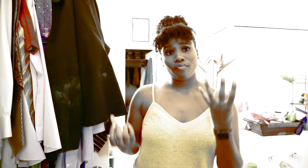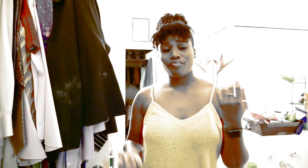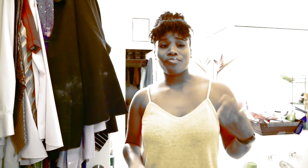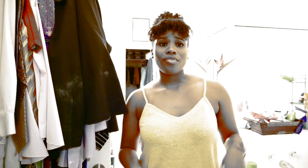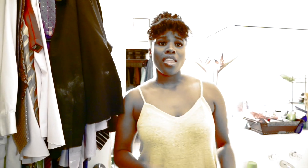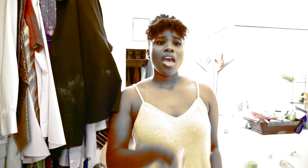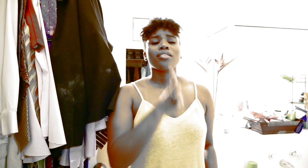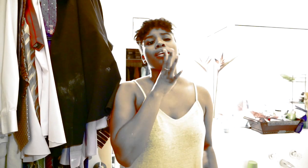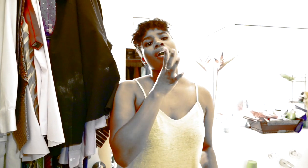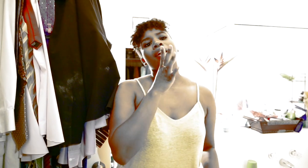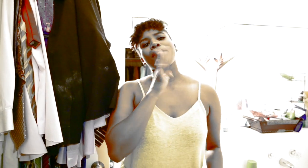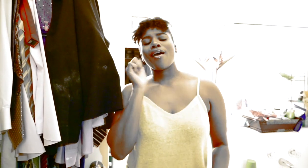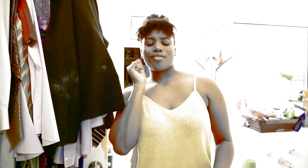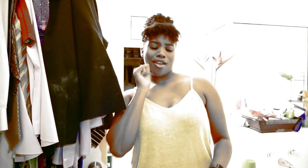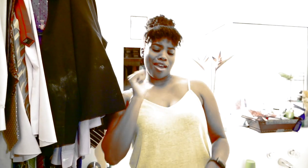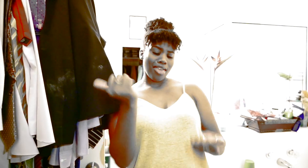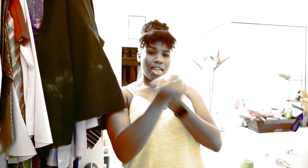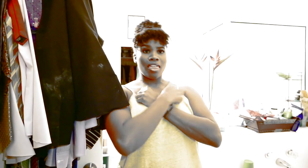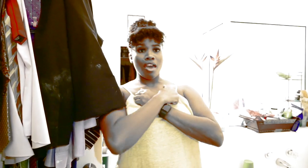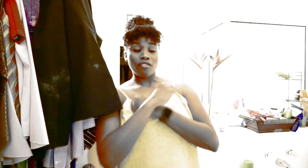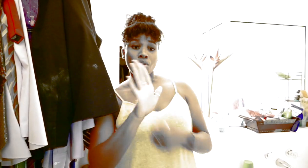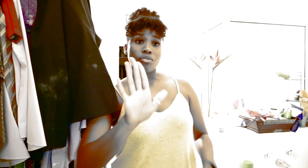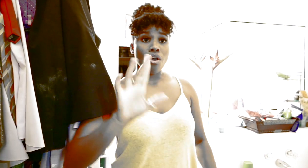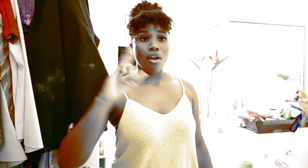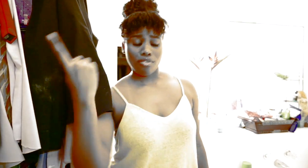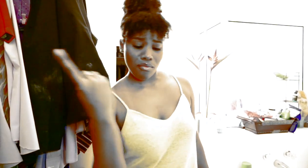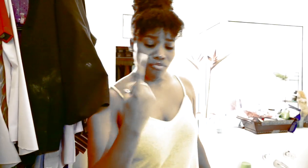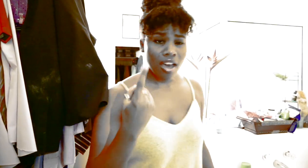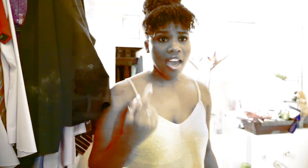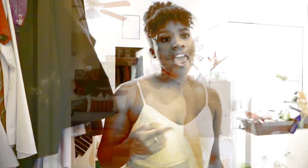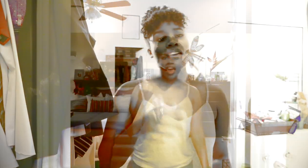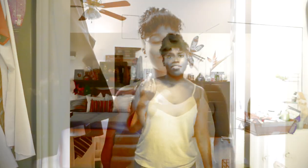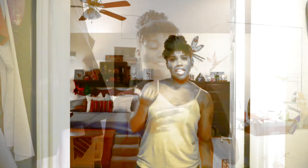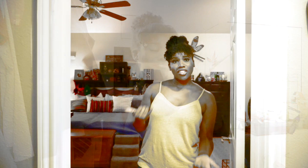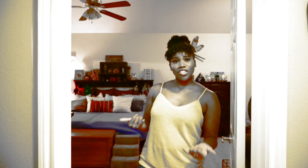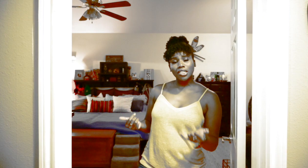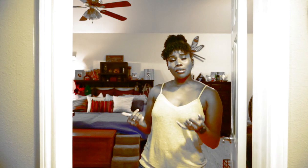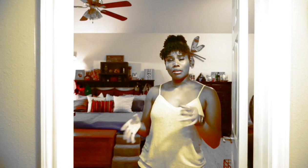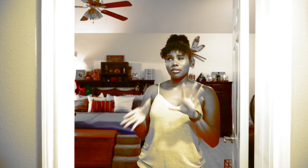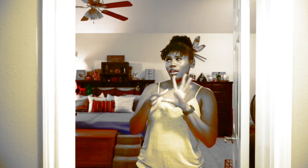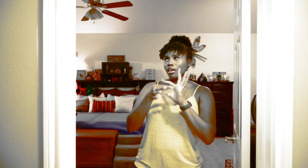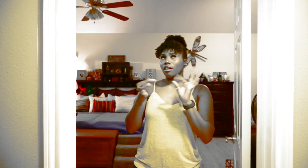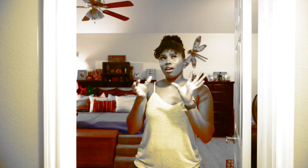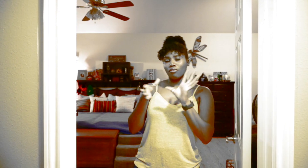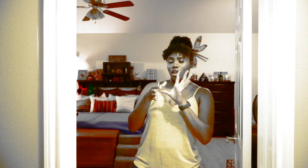Talking about girl I love you You're the one This just looks like a